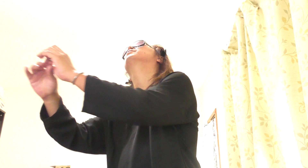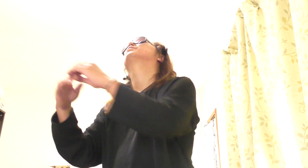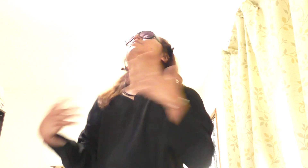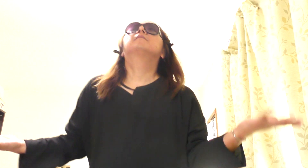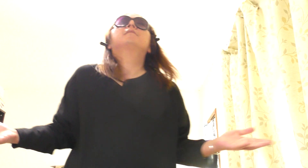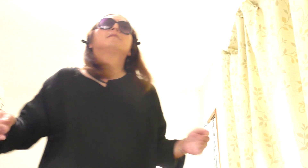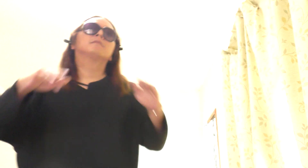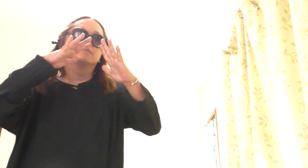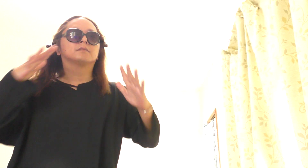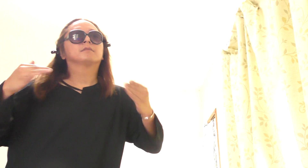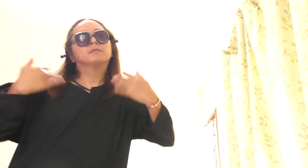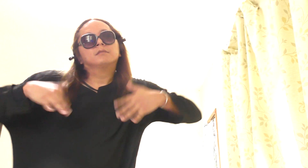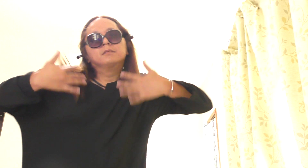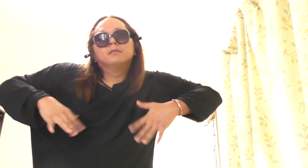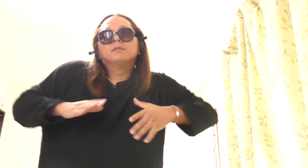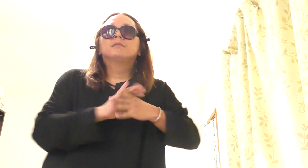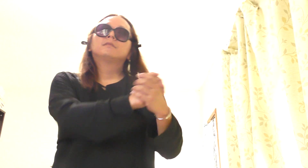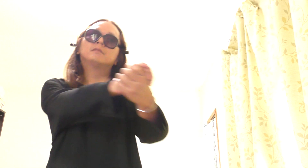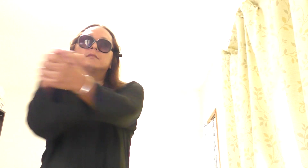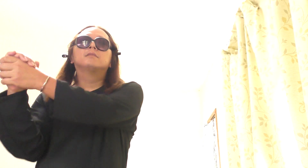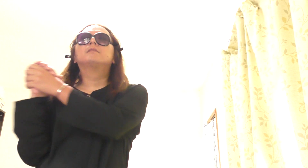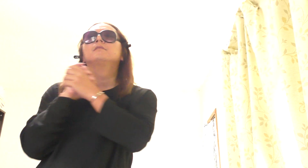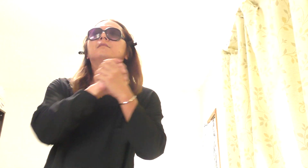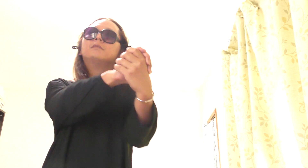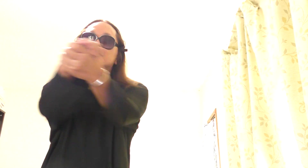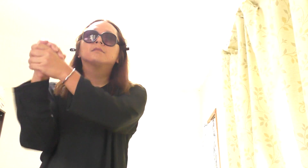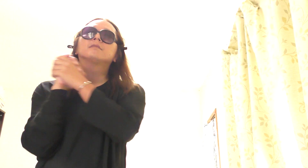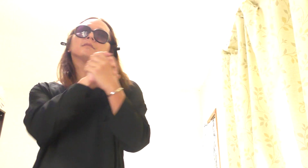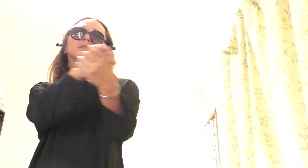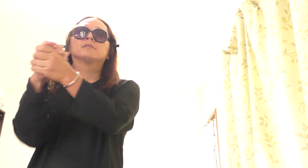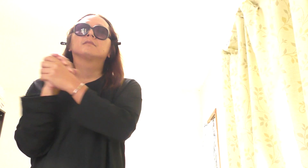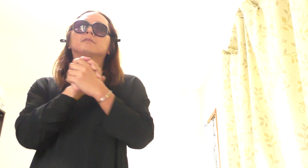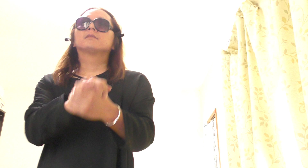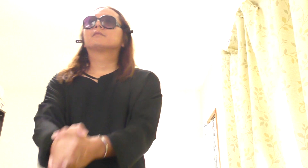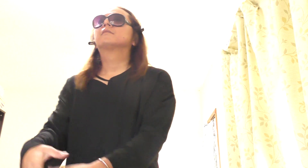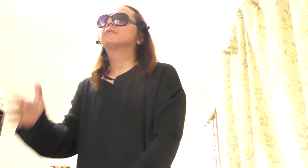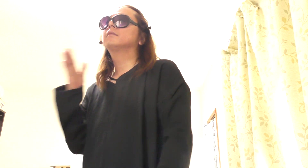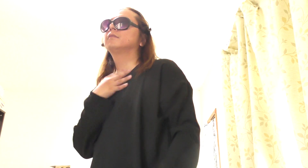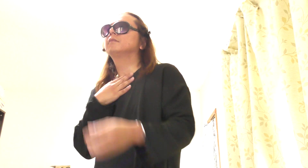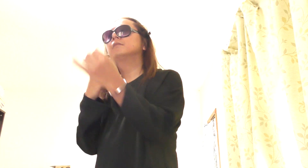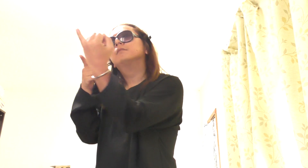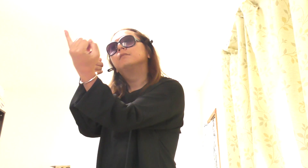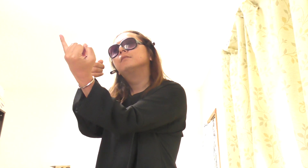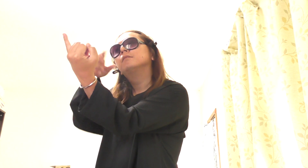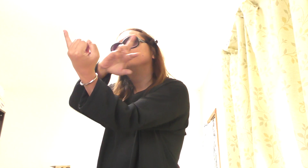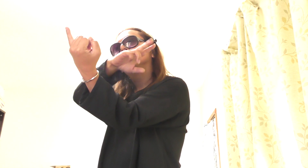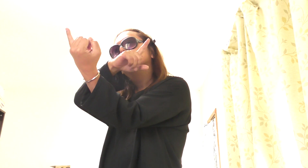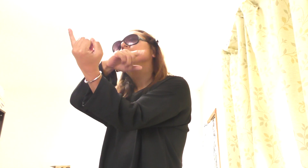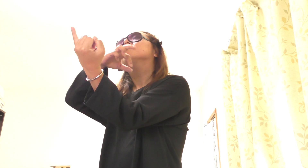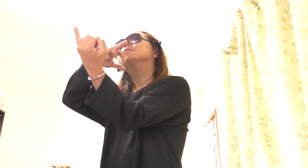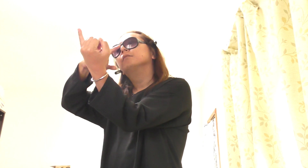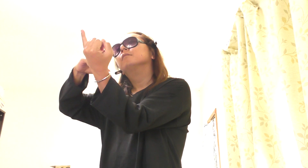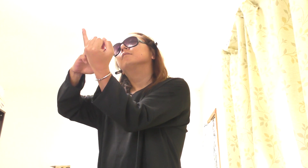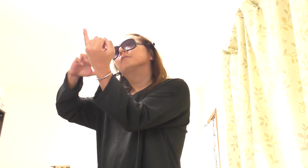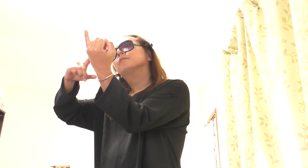A crowded room and friends with tired eyes I'm hiding from you and your